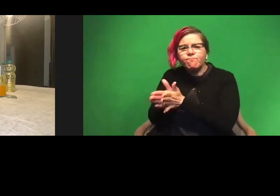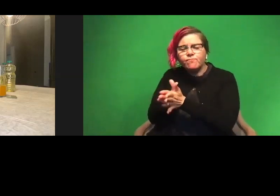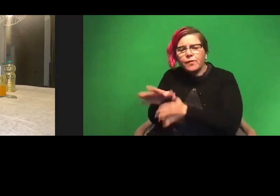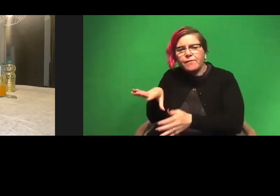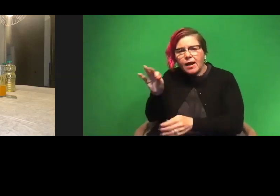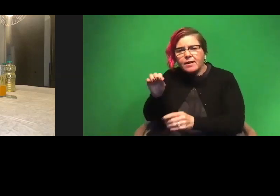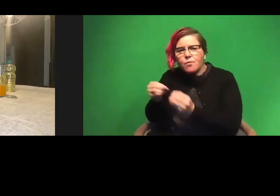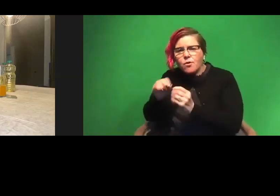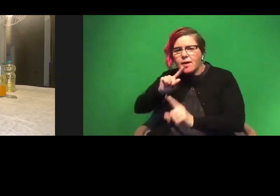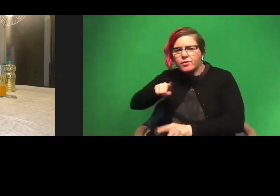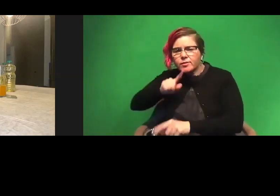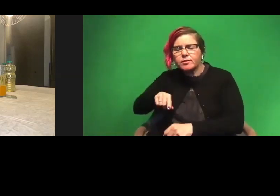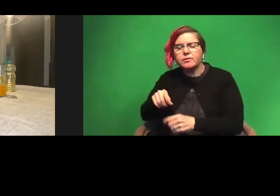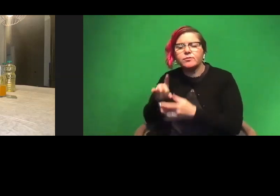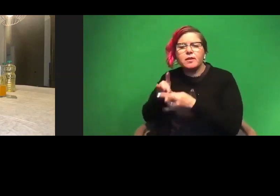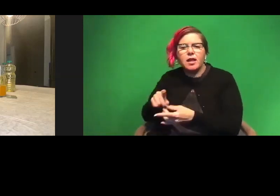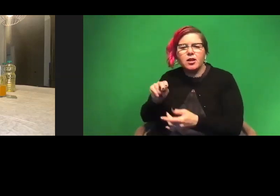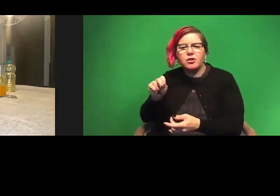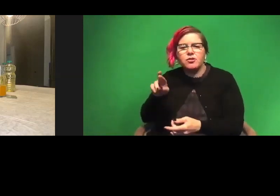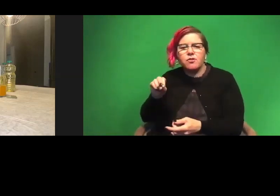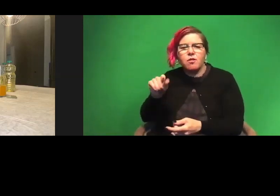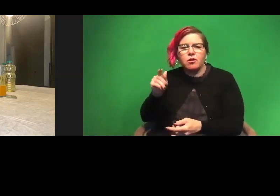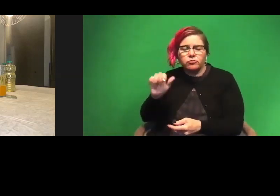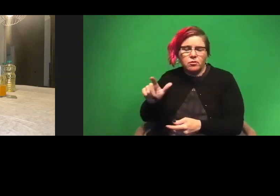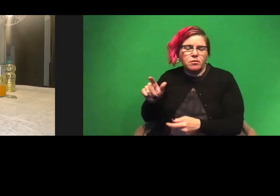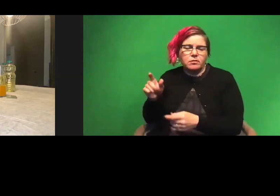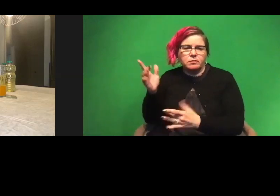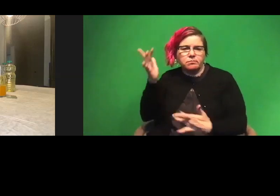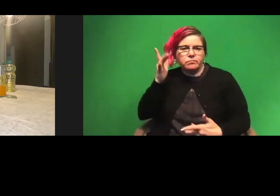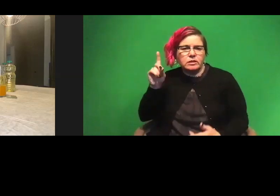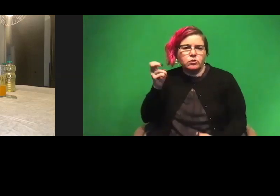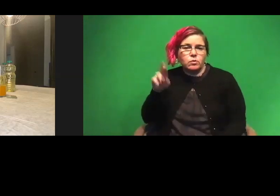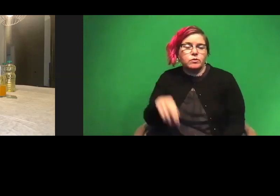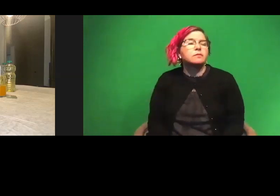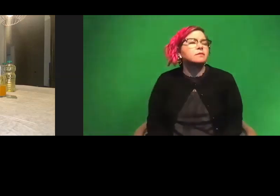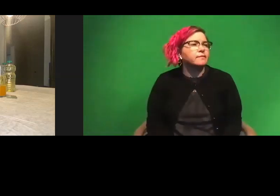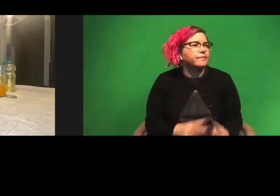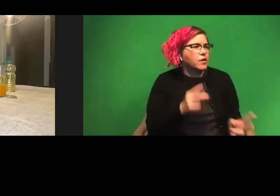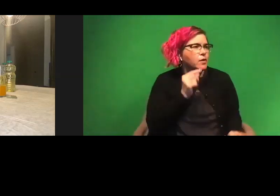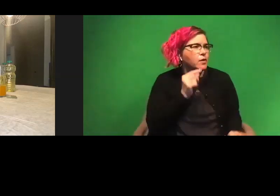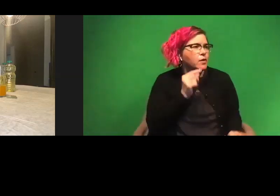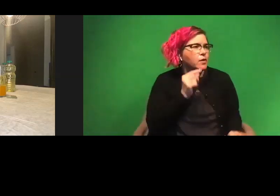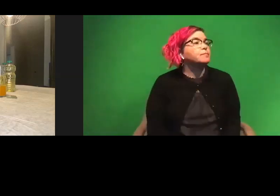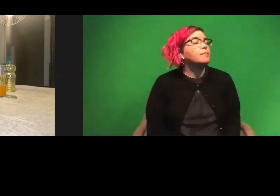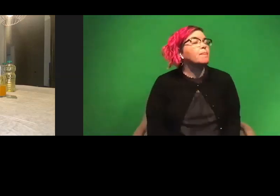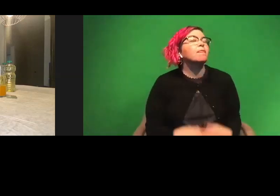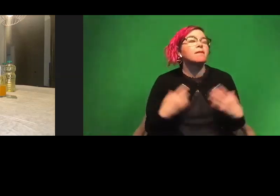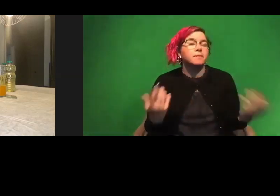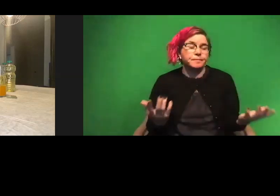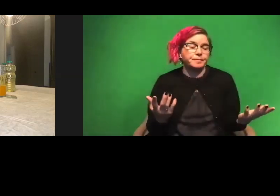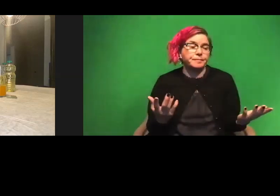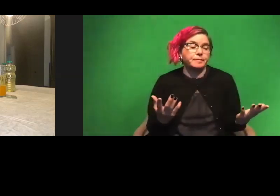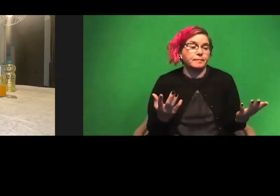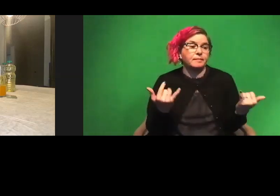answers when it came to neurological disorders. Very, very cool. Um, cool. So it's